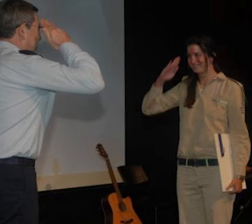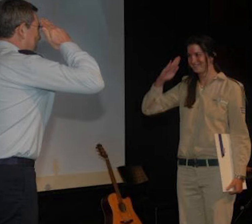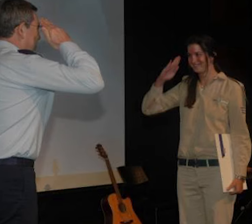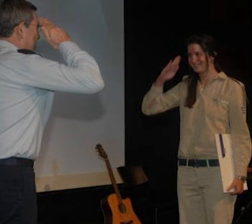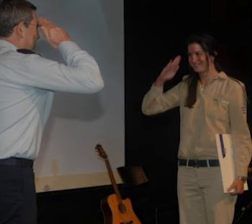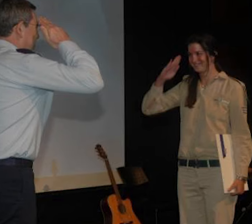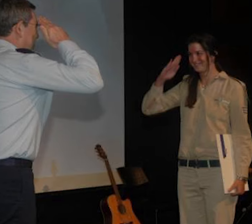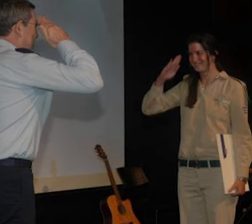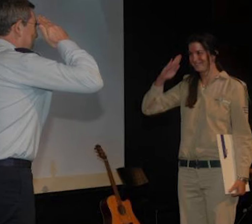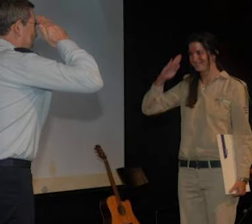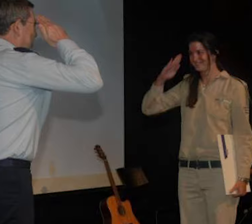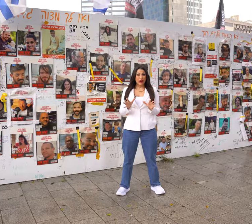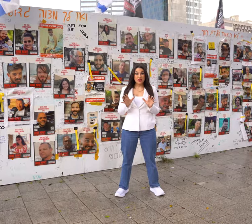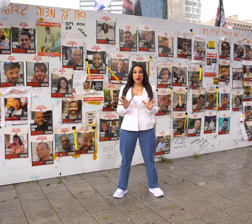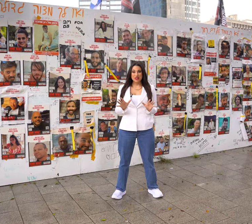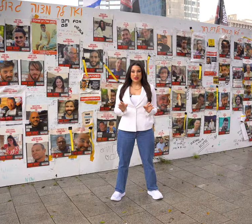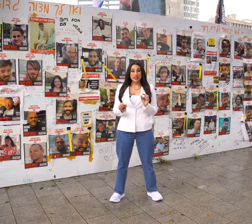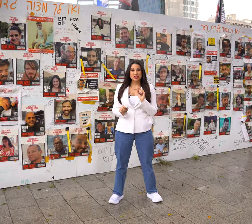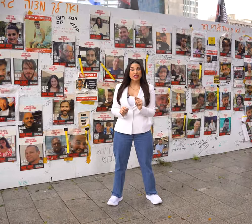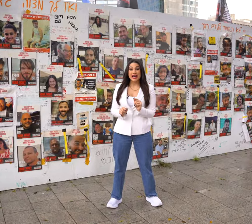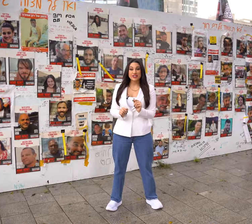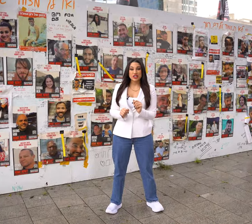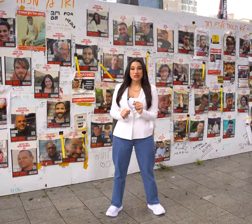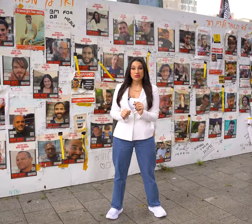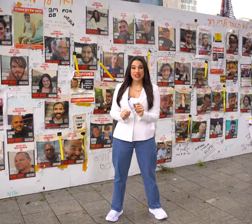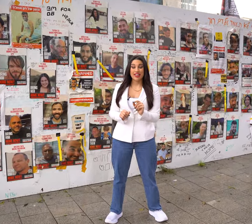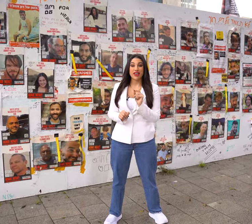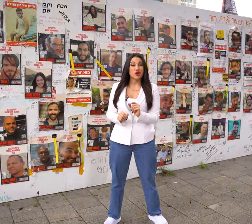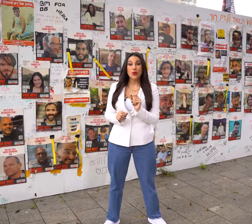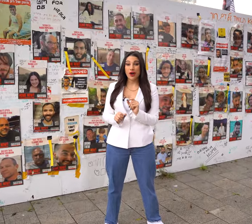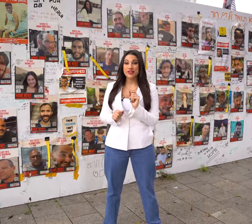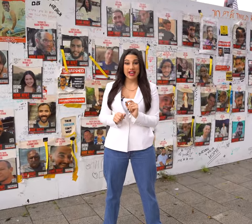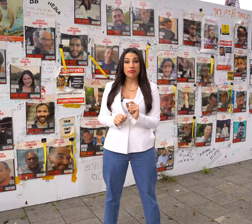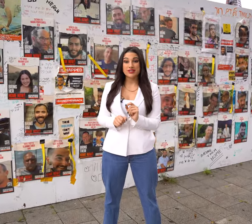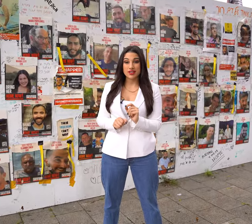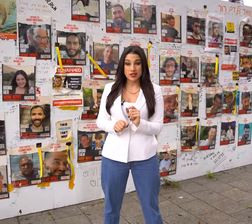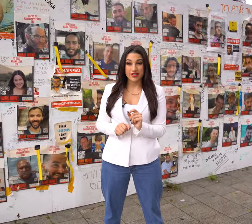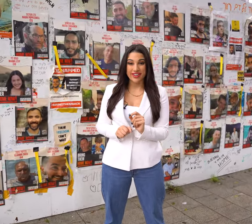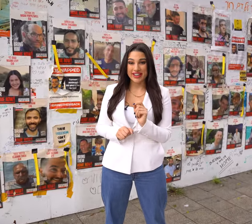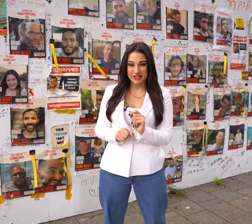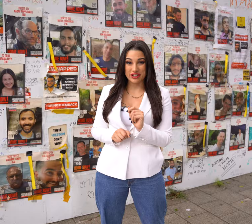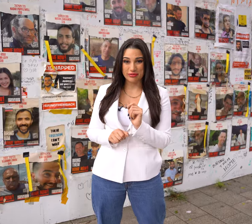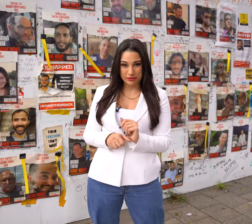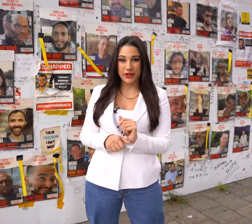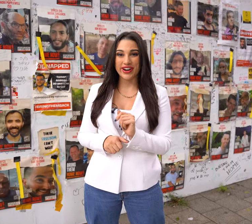due to her disability. But remarkably, she has achieved something that no other Deaf person in Israel has achieved before.